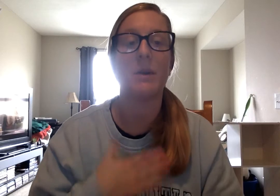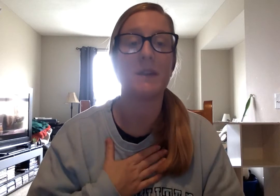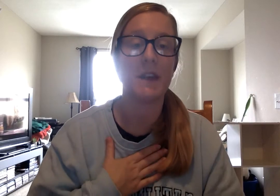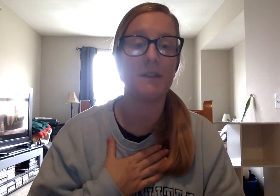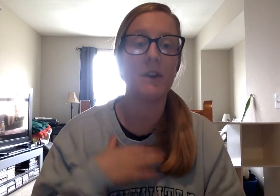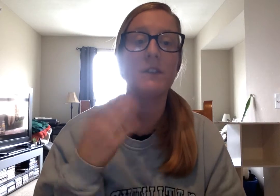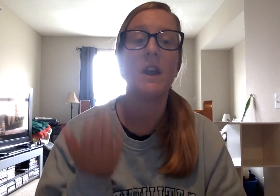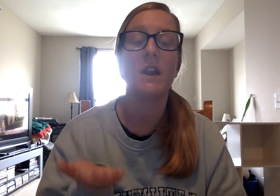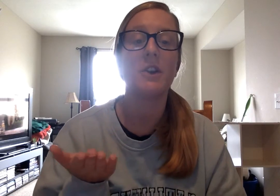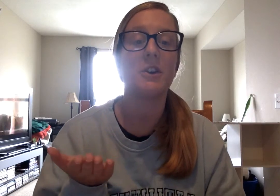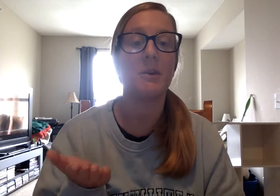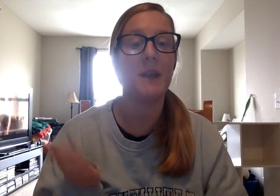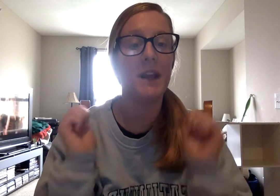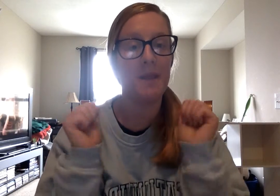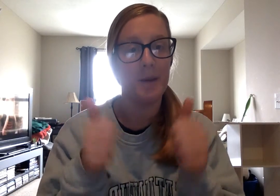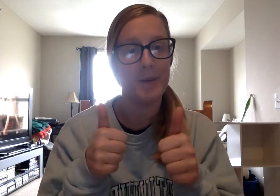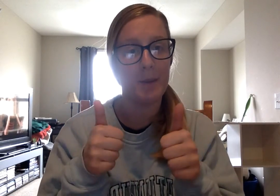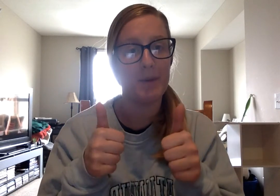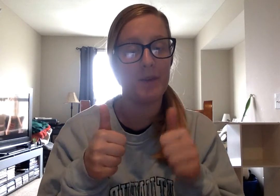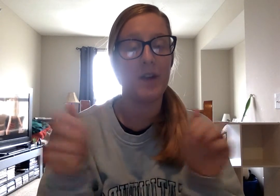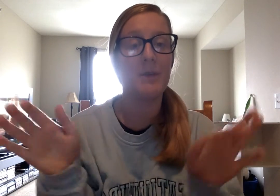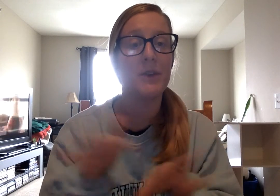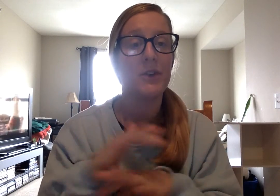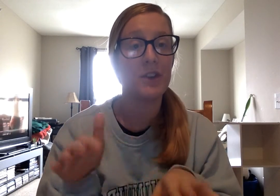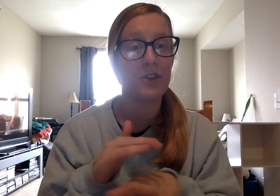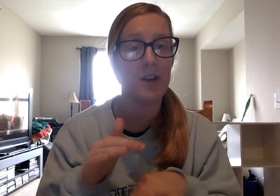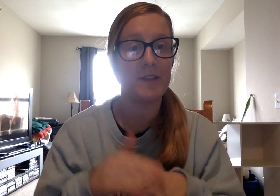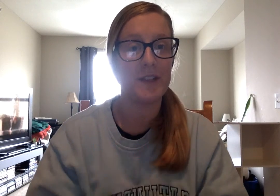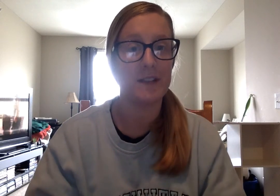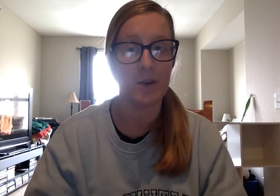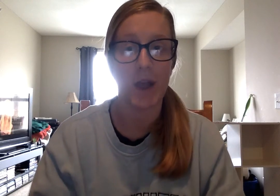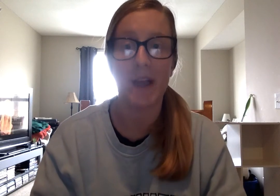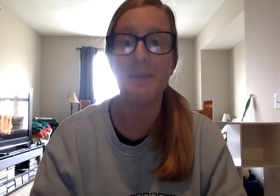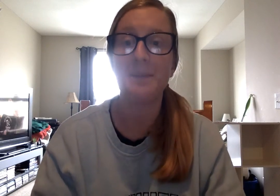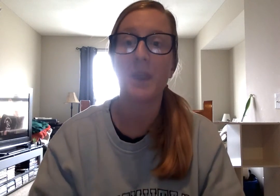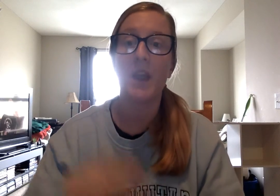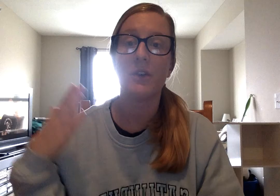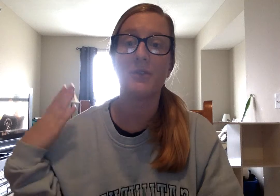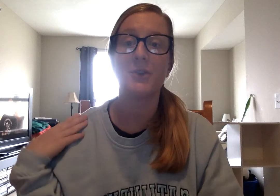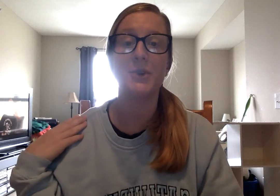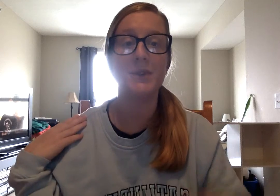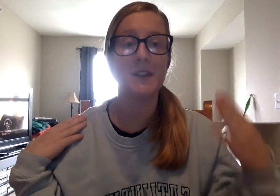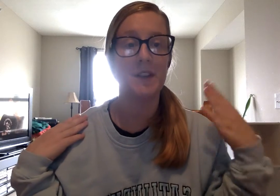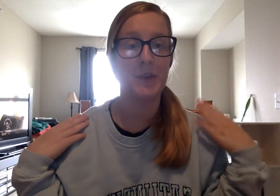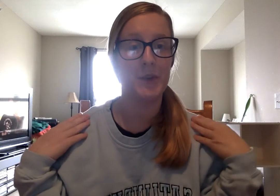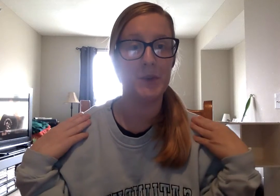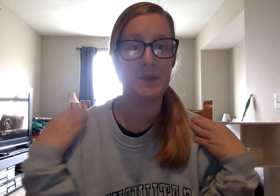So I'm going to say it first. You're going to repeat it. Thumbs up if it rhymes. Crisscross if it doesn't, okay? Fruit, suit.